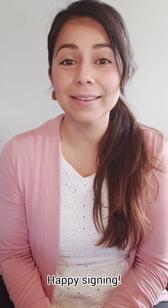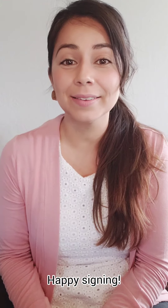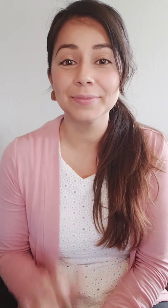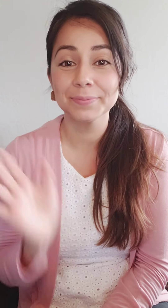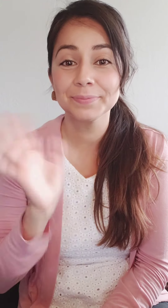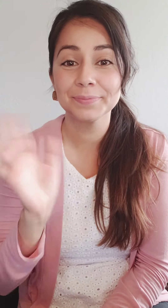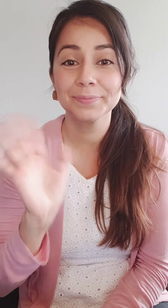signing. Happy